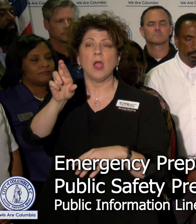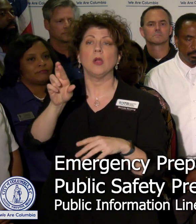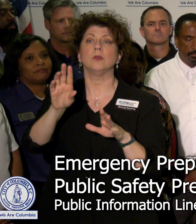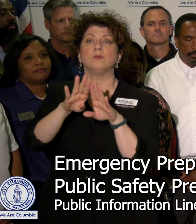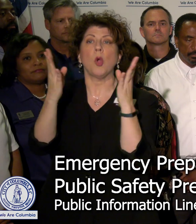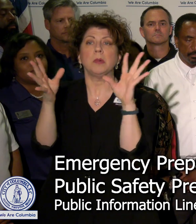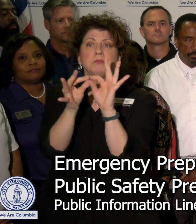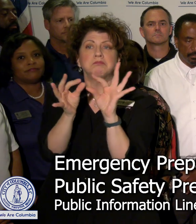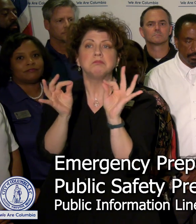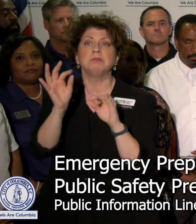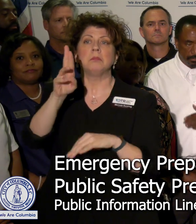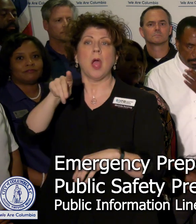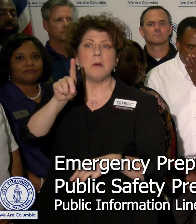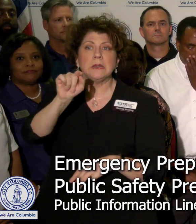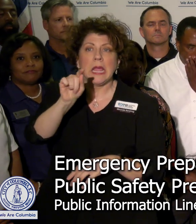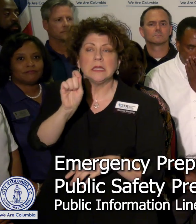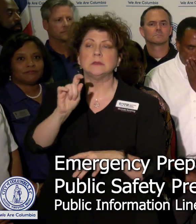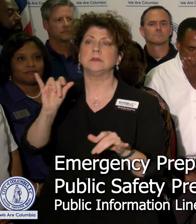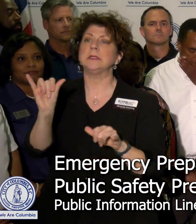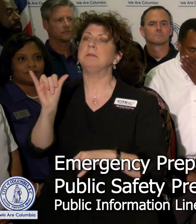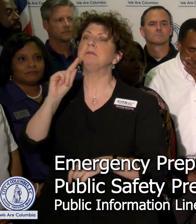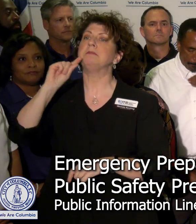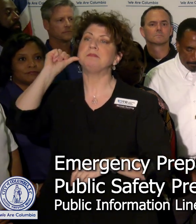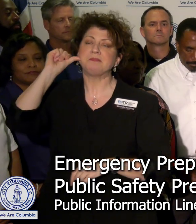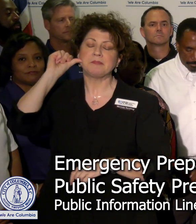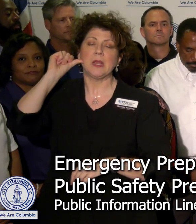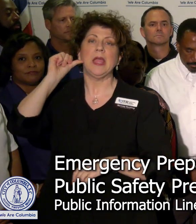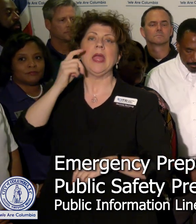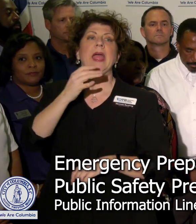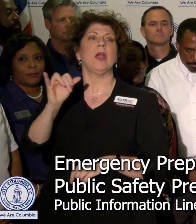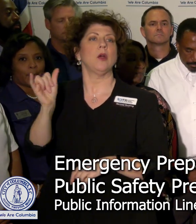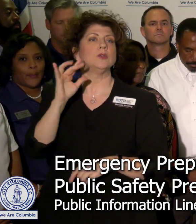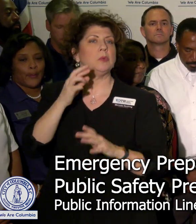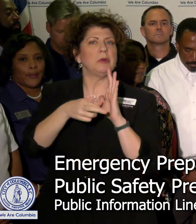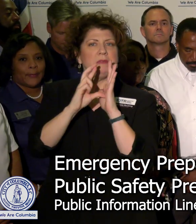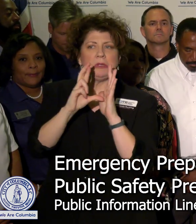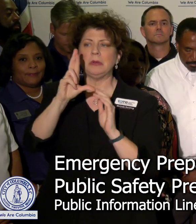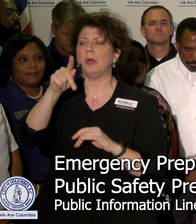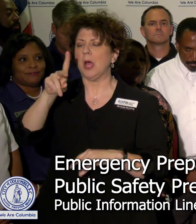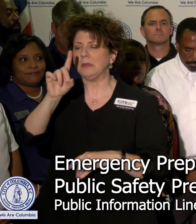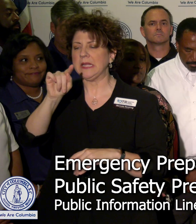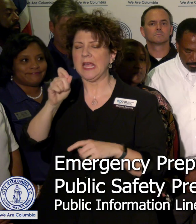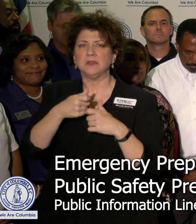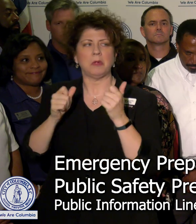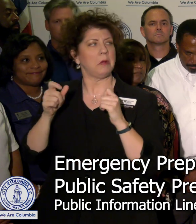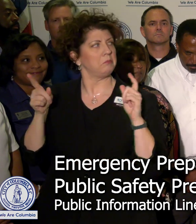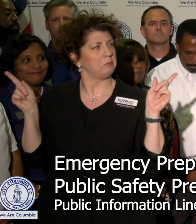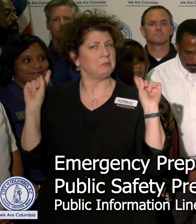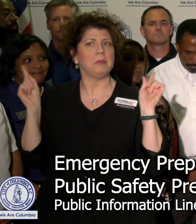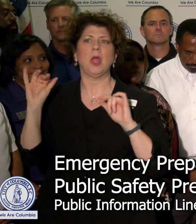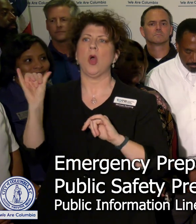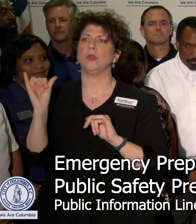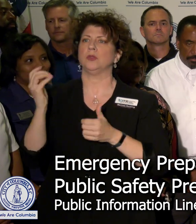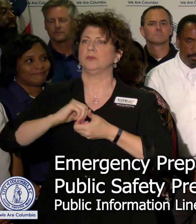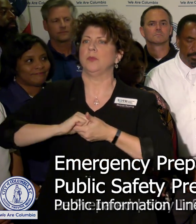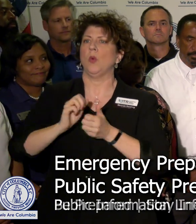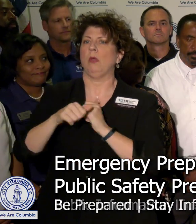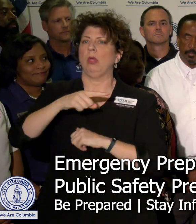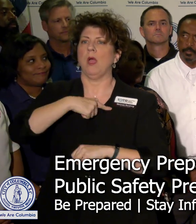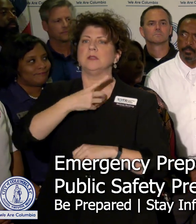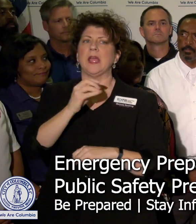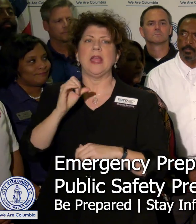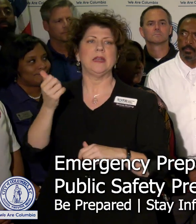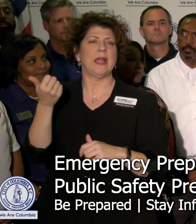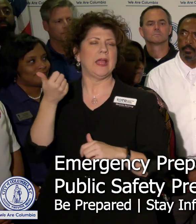comments and updates, and as we did yesterday, we will go through updates with many of our partners who have joined us today and have follow